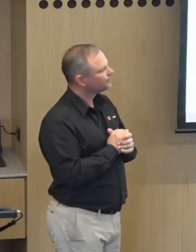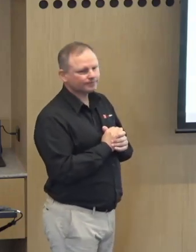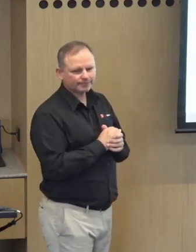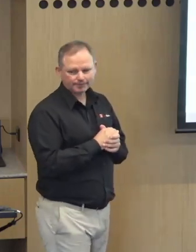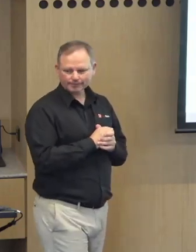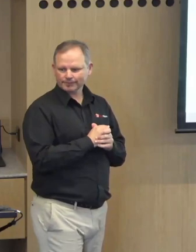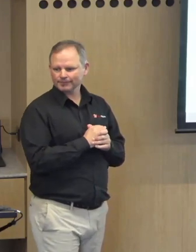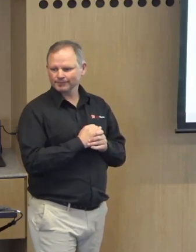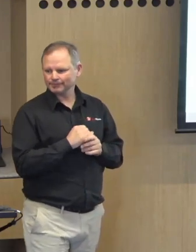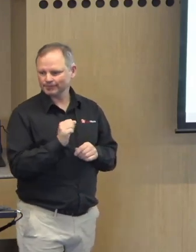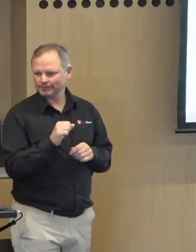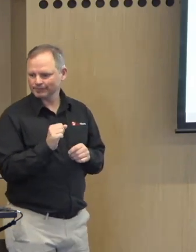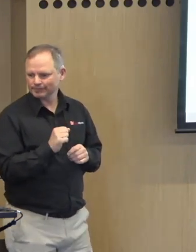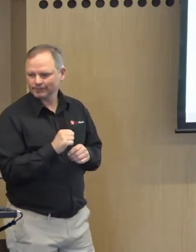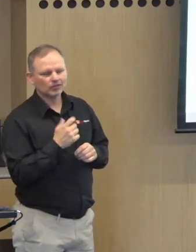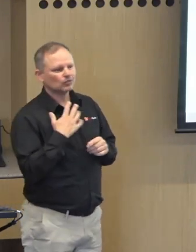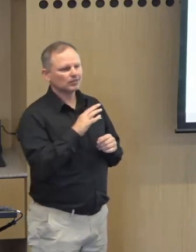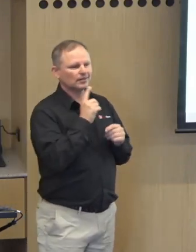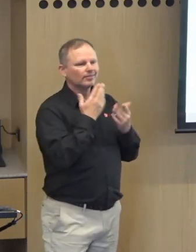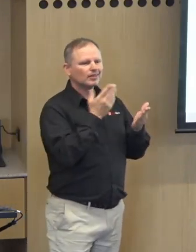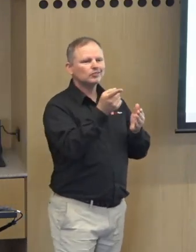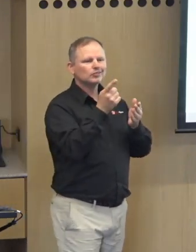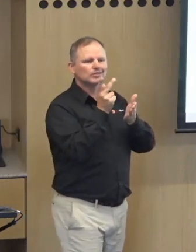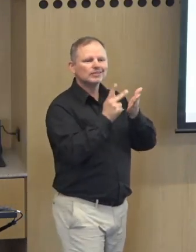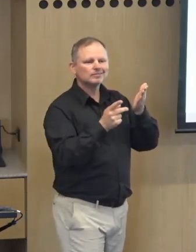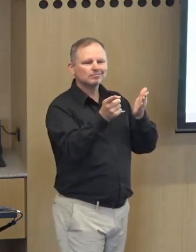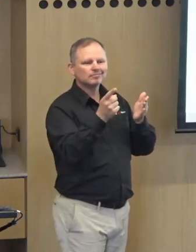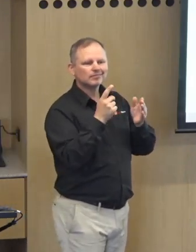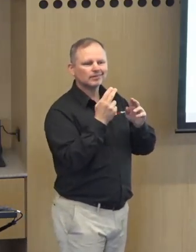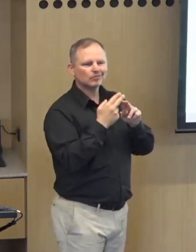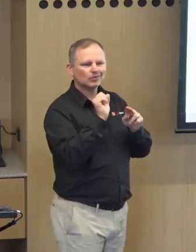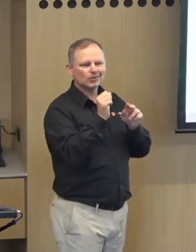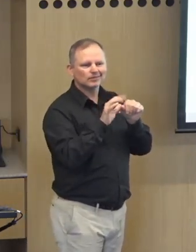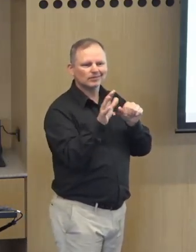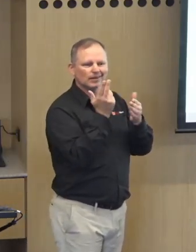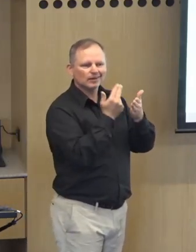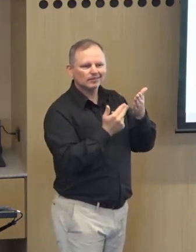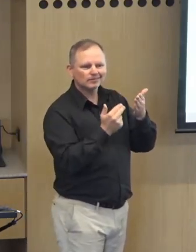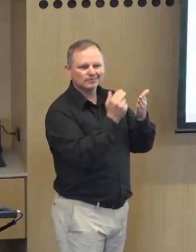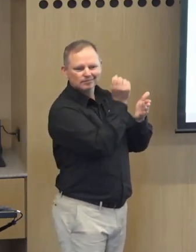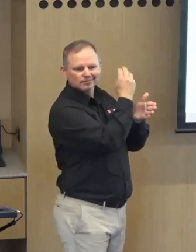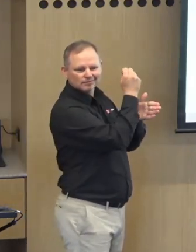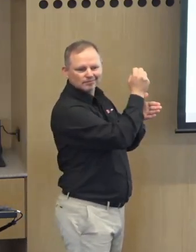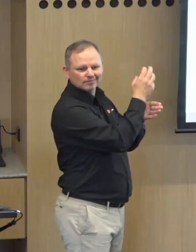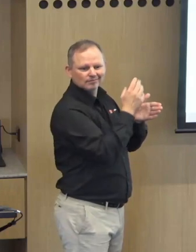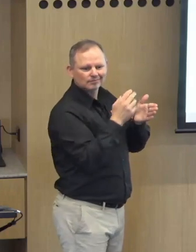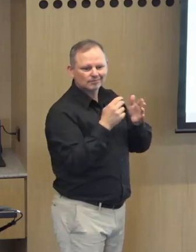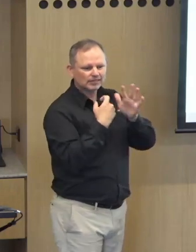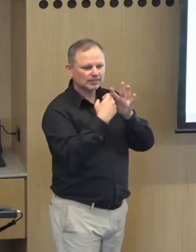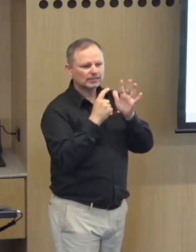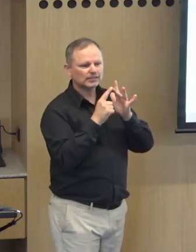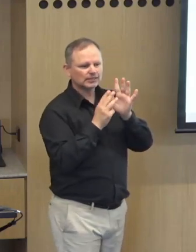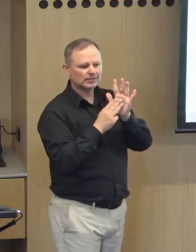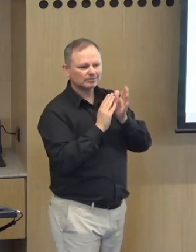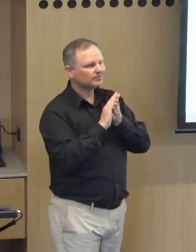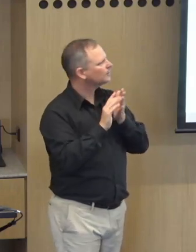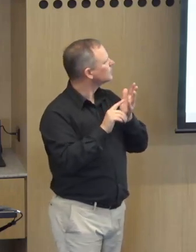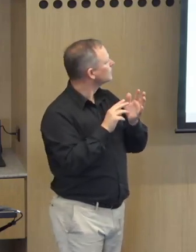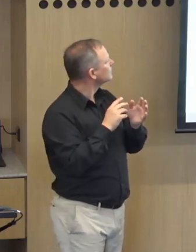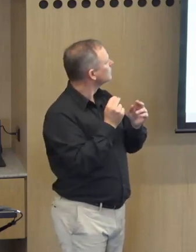group and project i'd also like to say thank you to kim who has provided the design of